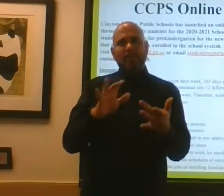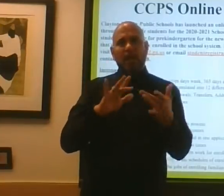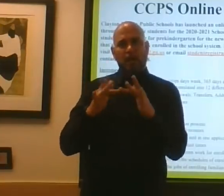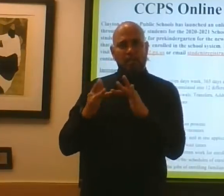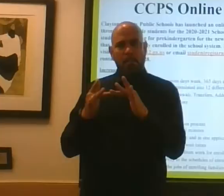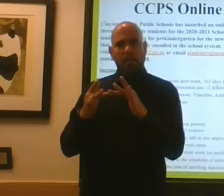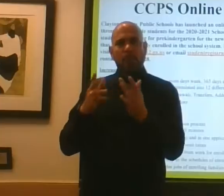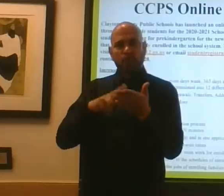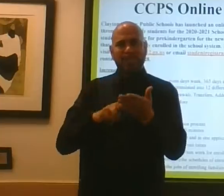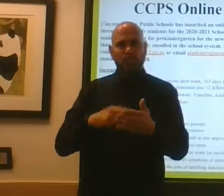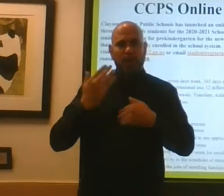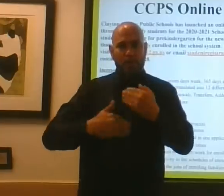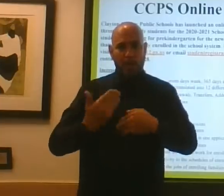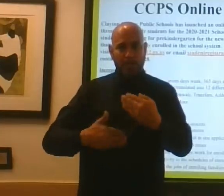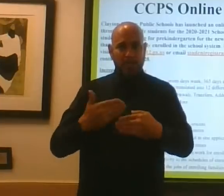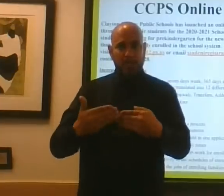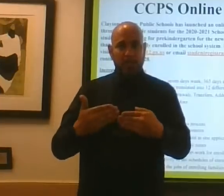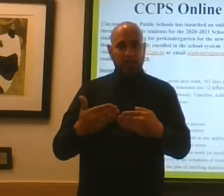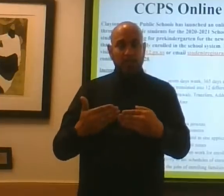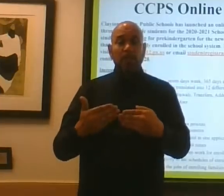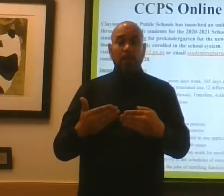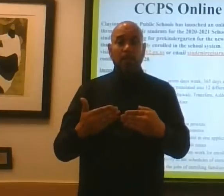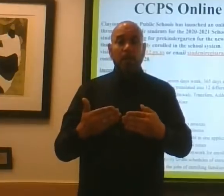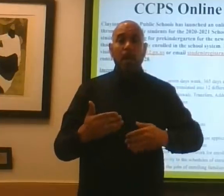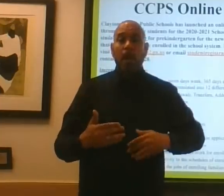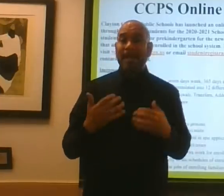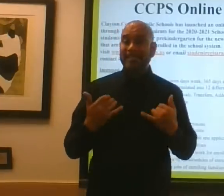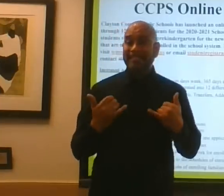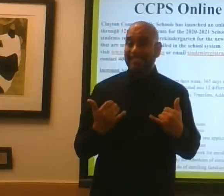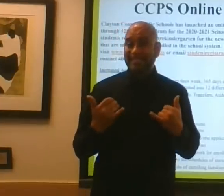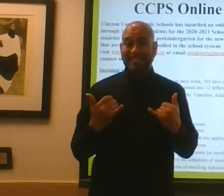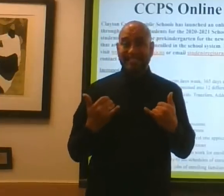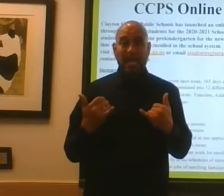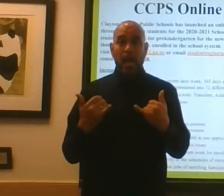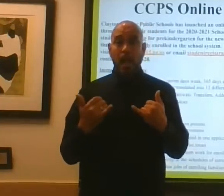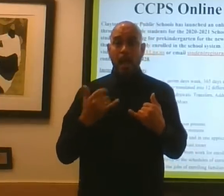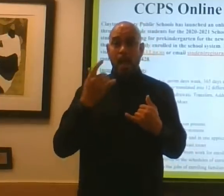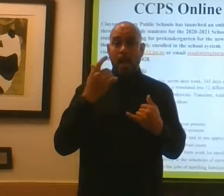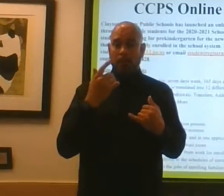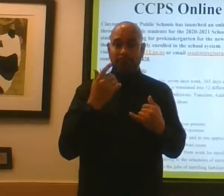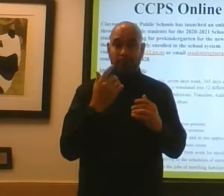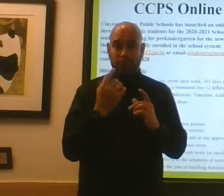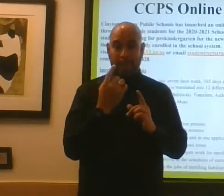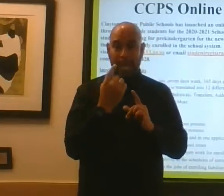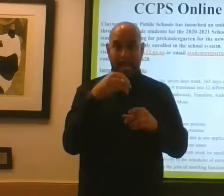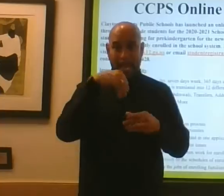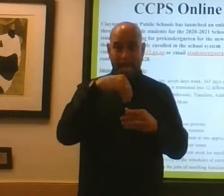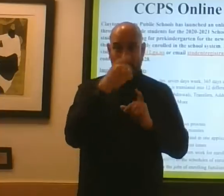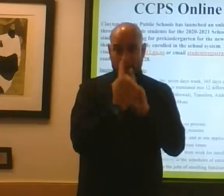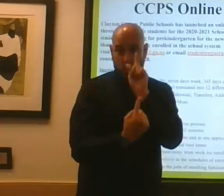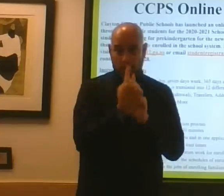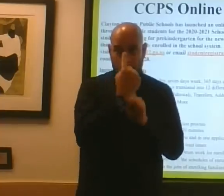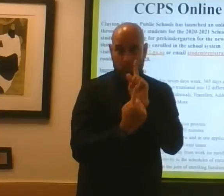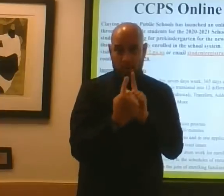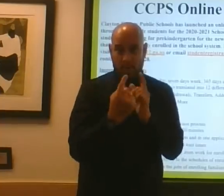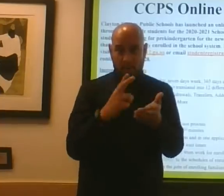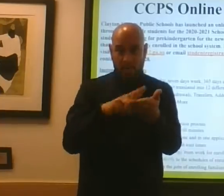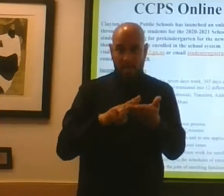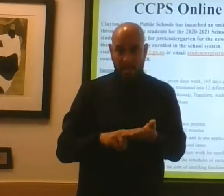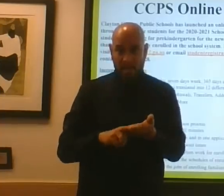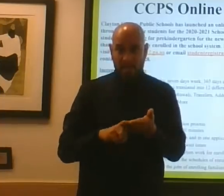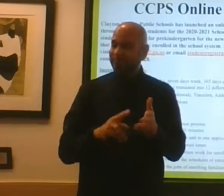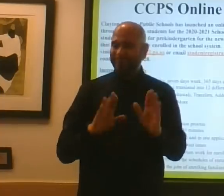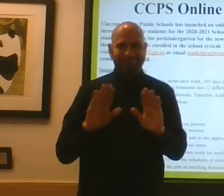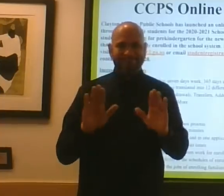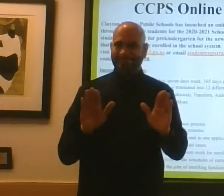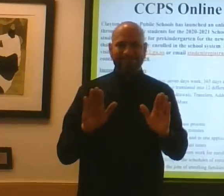process. We're moving away from this face-to-face process. It will be online. You say, well, what